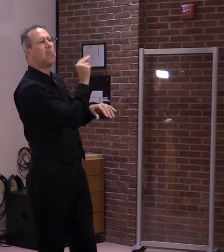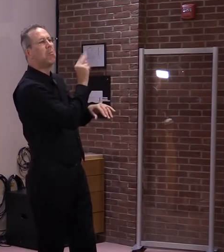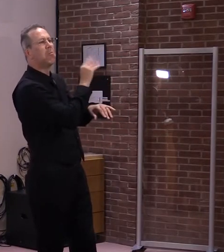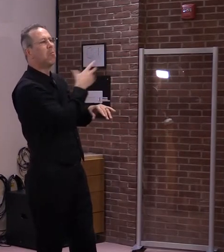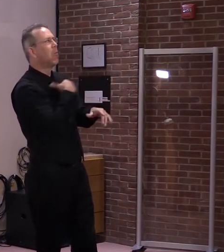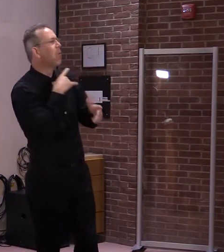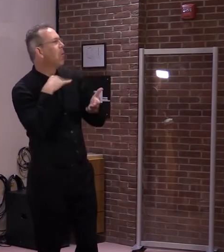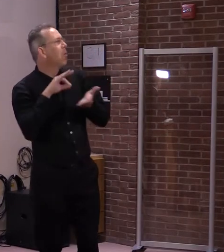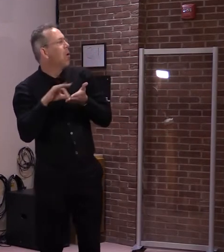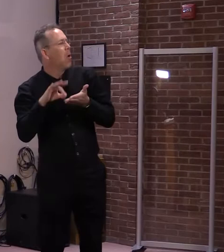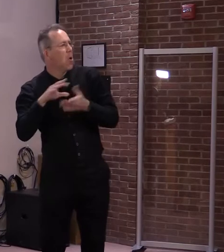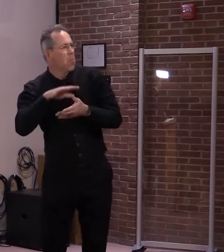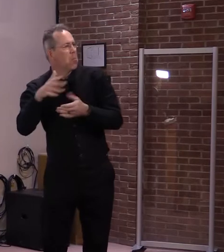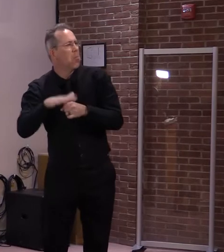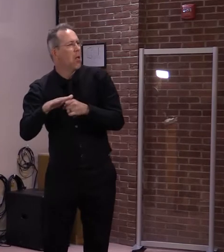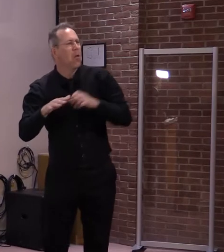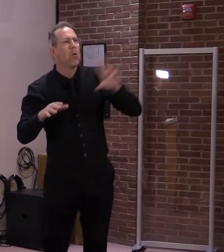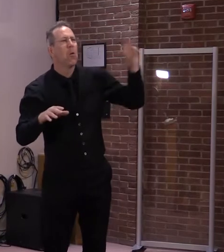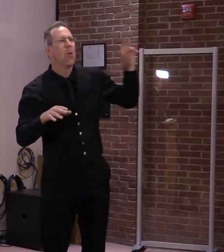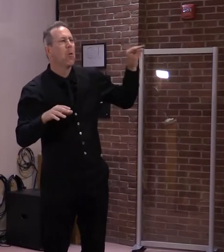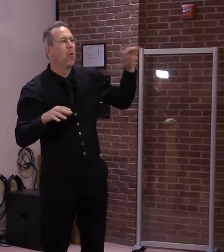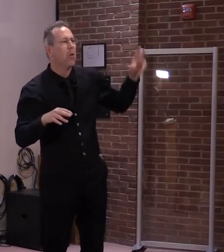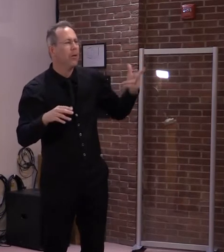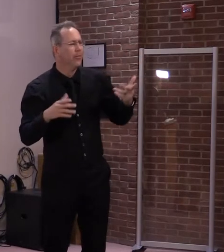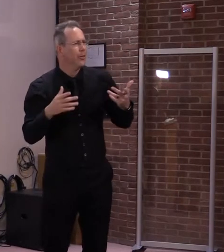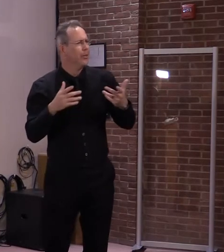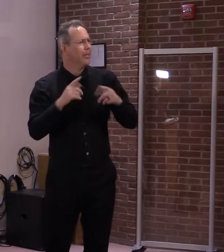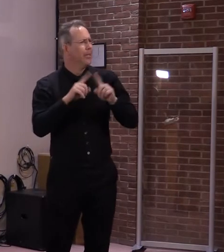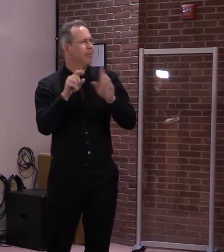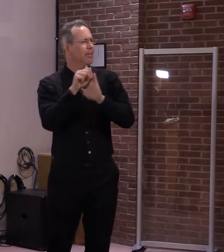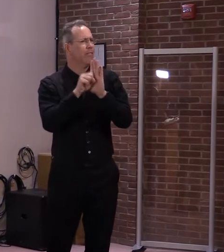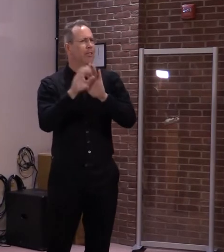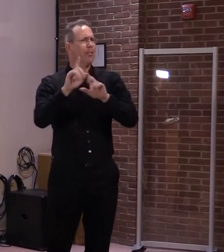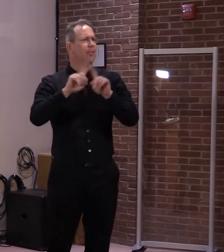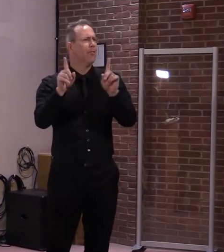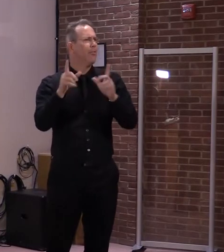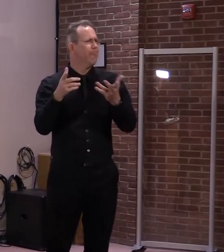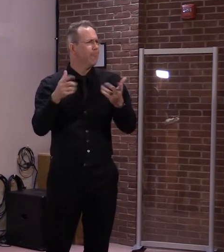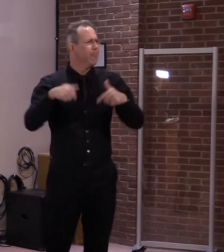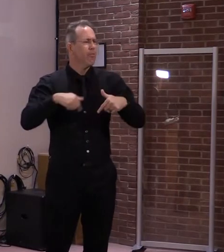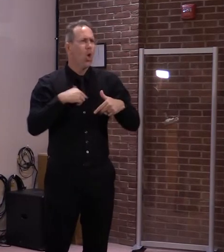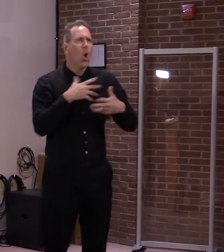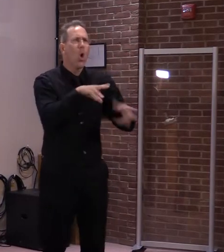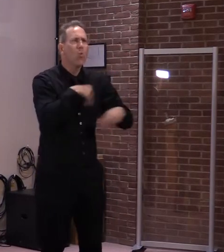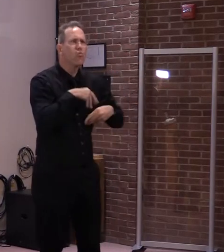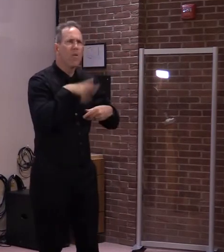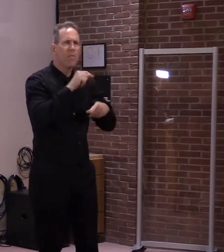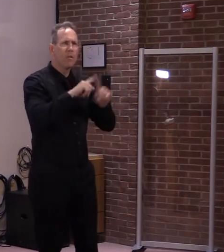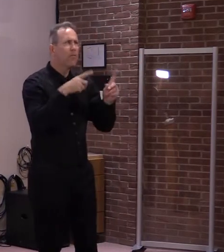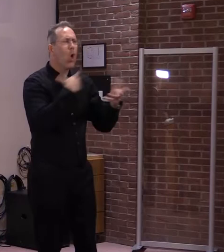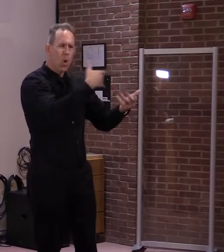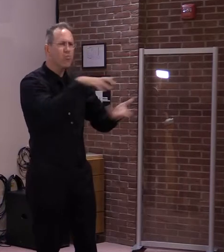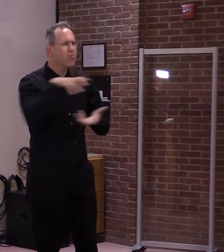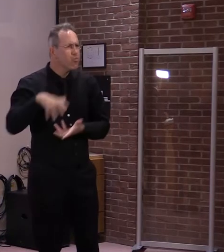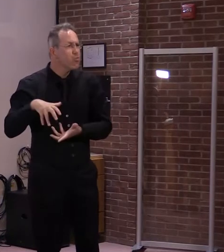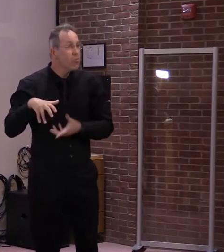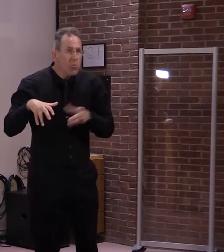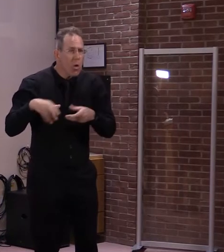But that's not the case here in Vermont. And we still have one category to go those